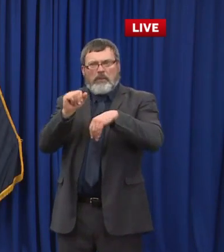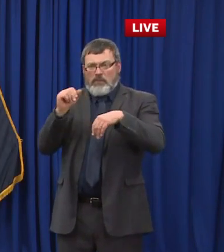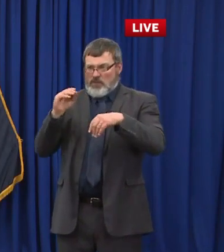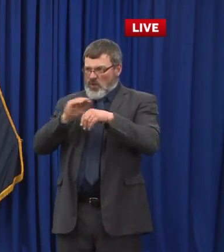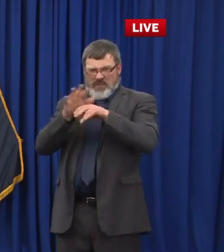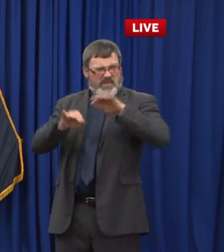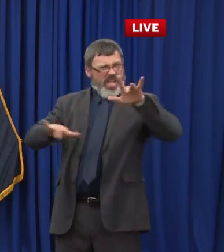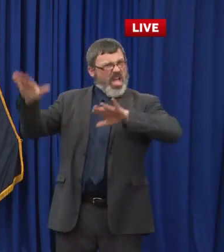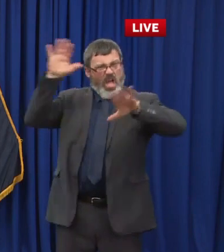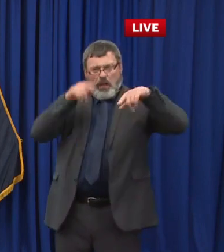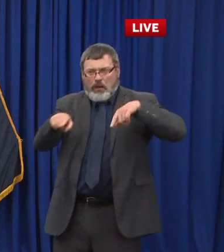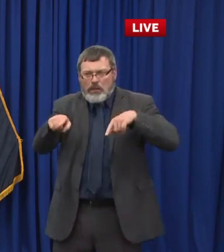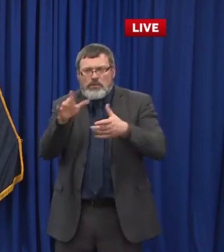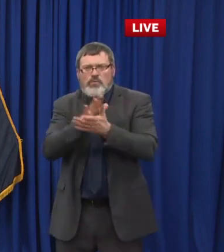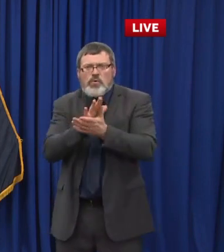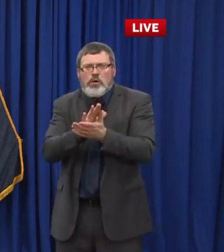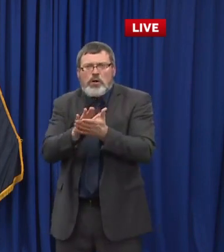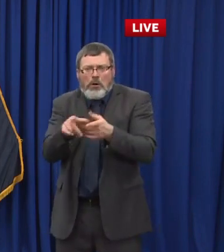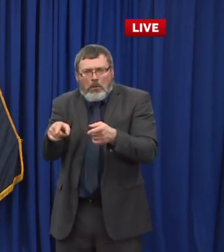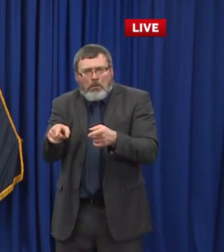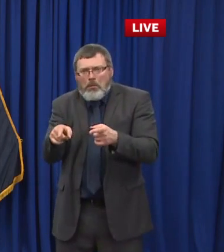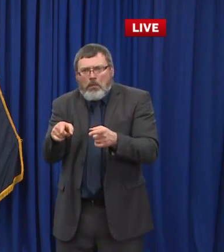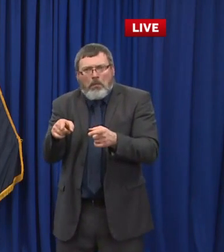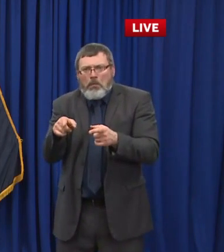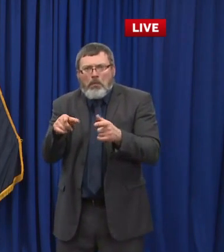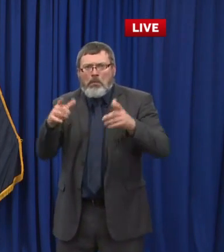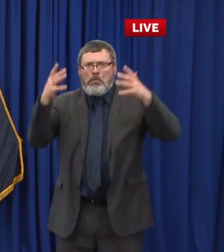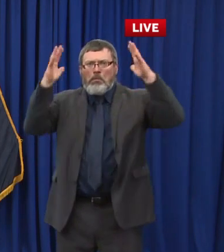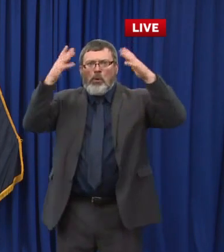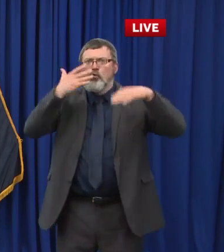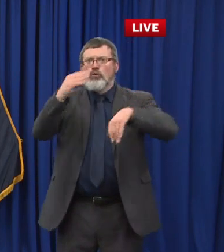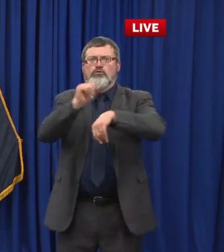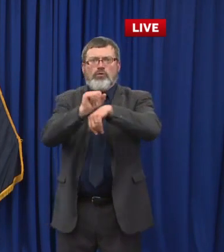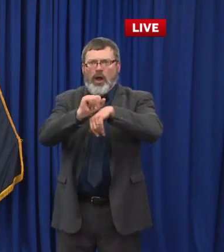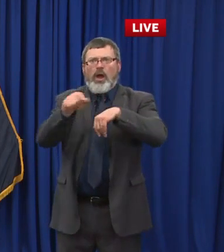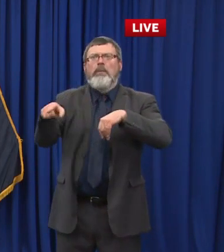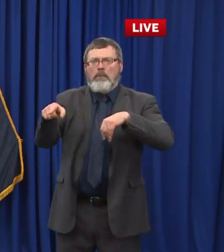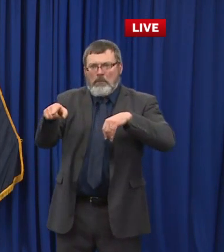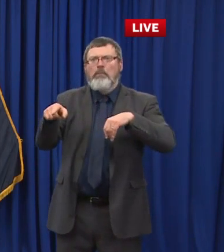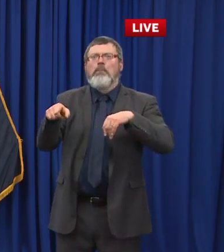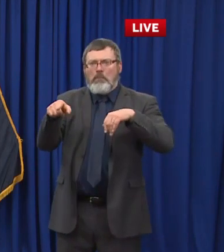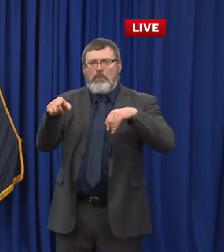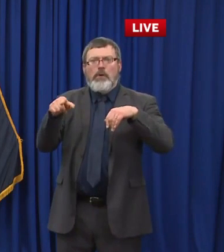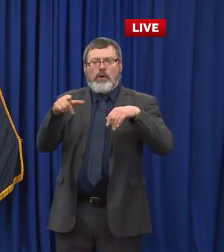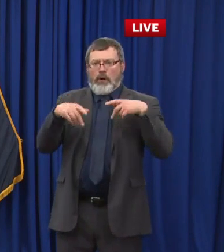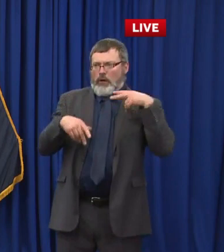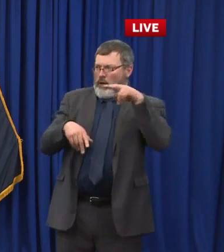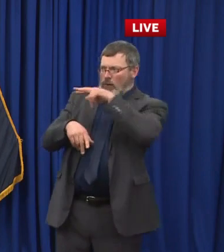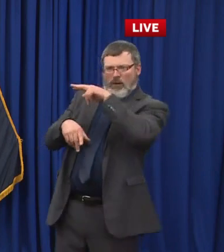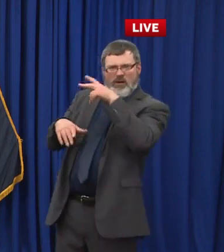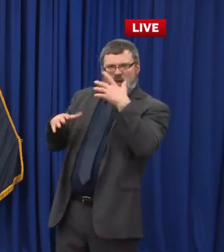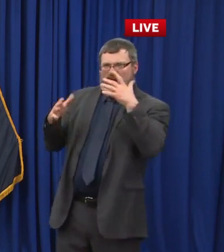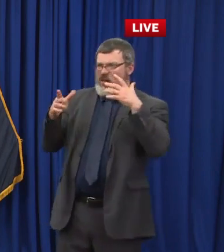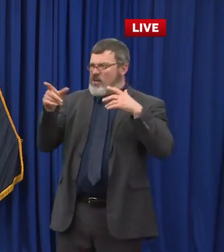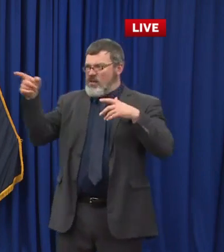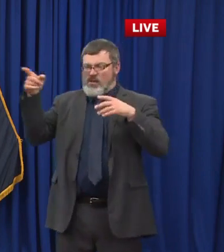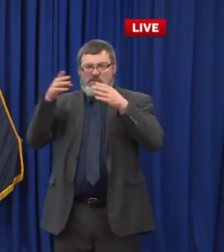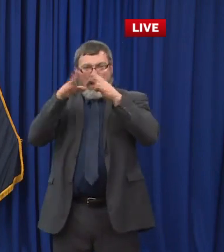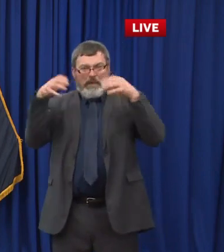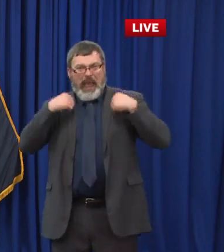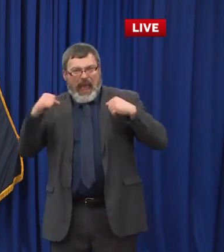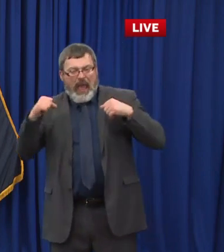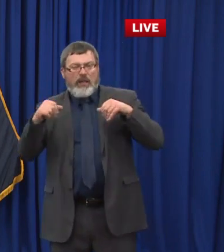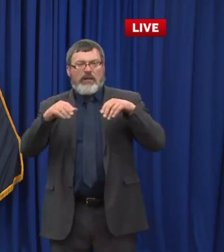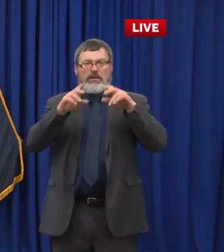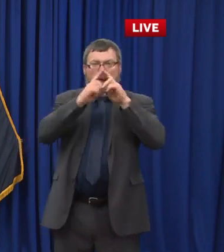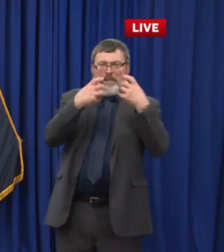I think the folks that deserve the credit there, I think Department of Public Health did a great job working with administrators, principals and teachers. Those folks